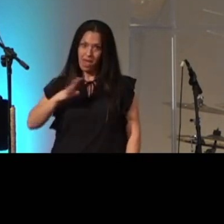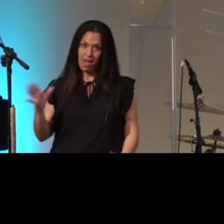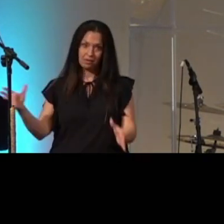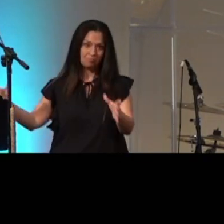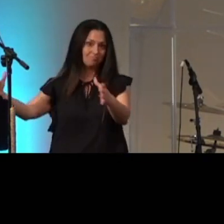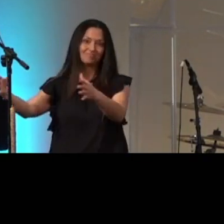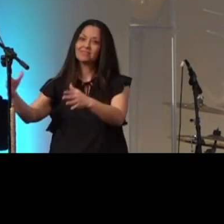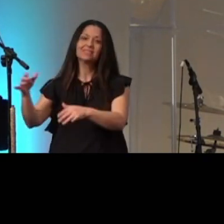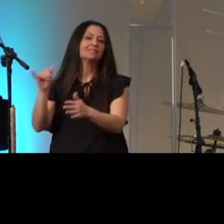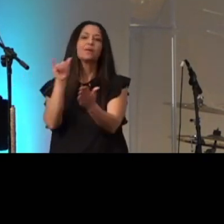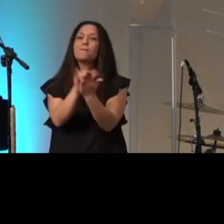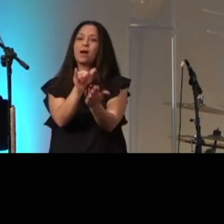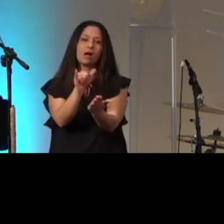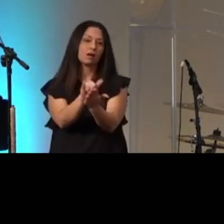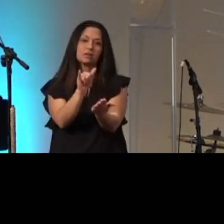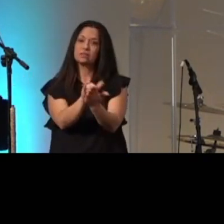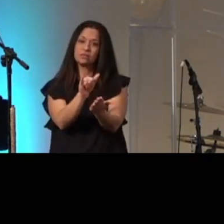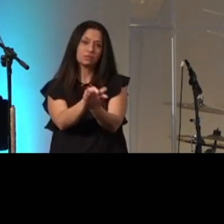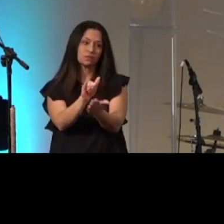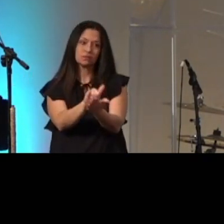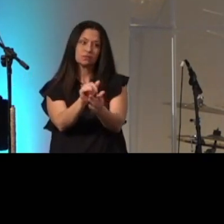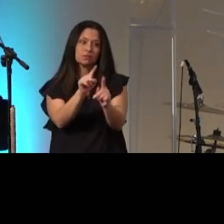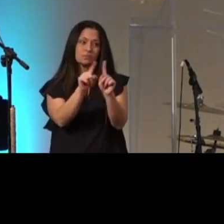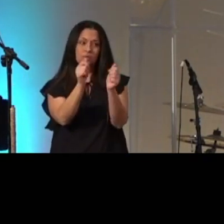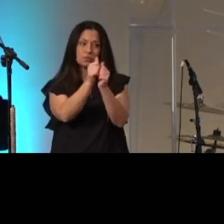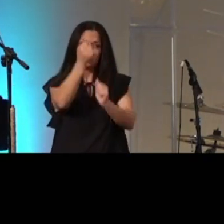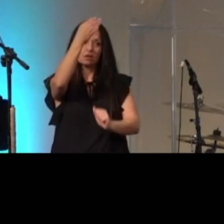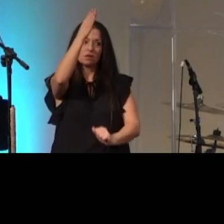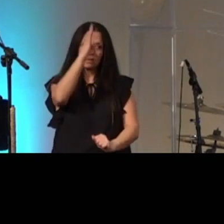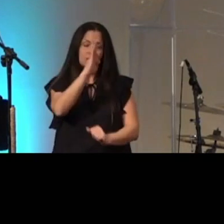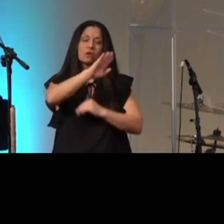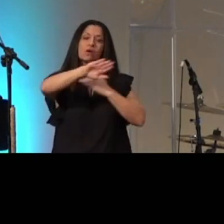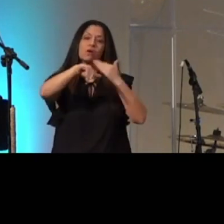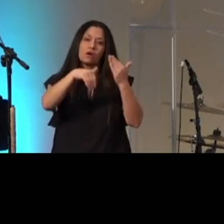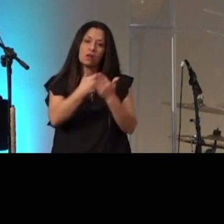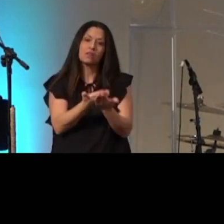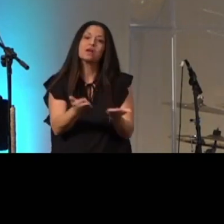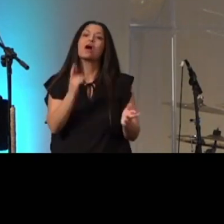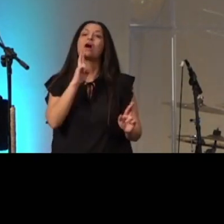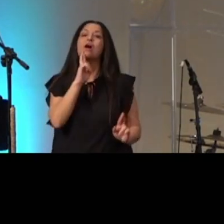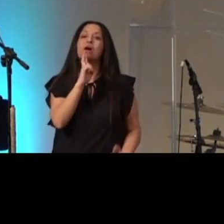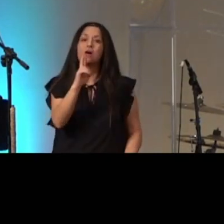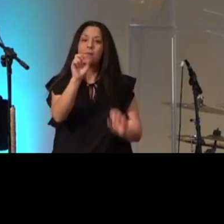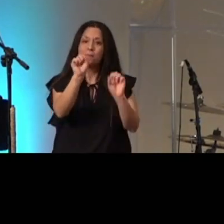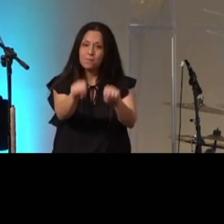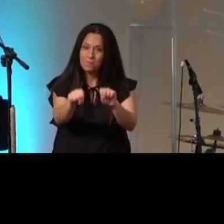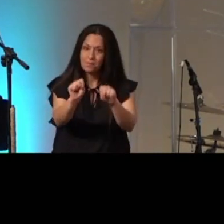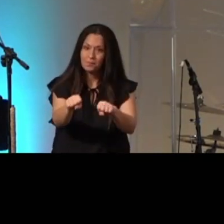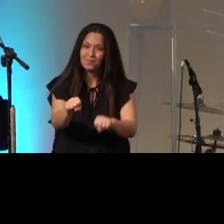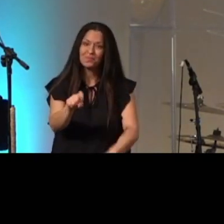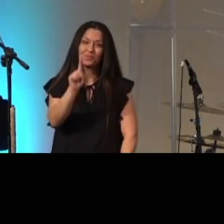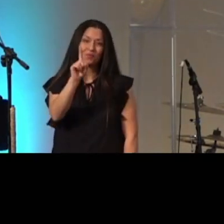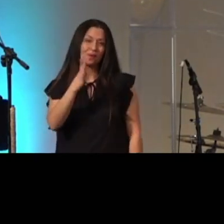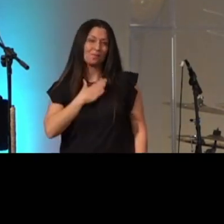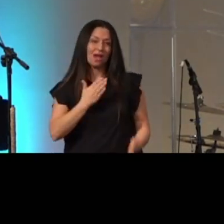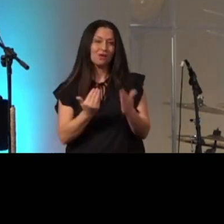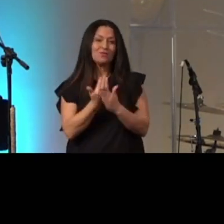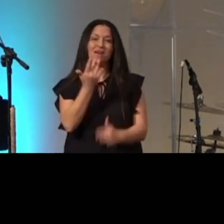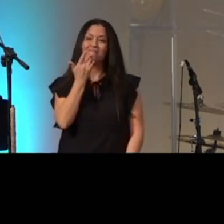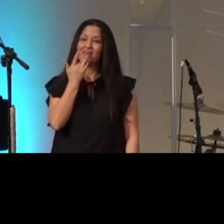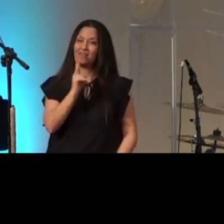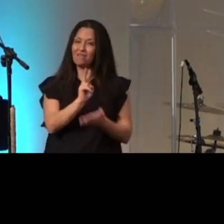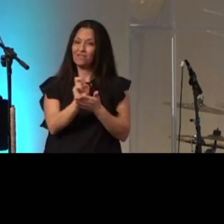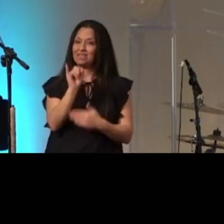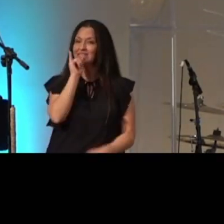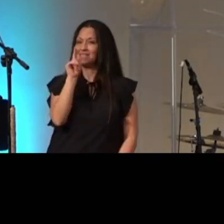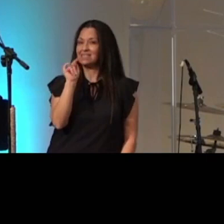but with God all things are possible one of my new favorite verses is Titus 2 14